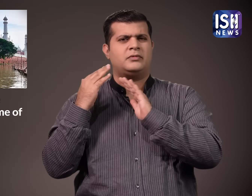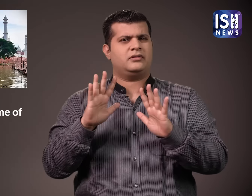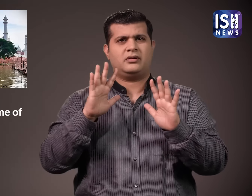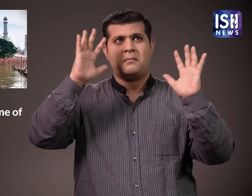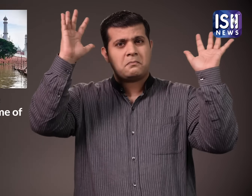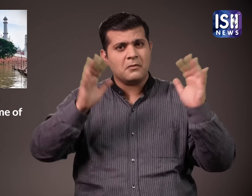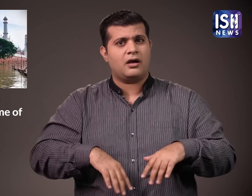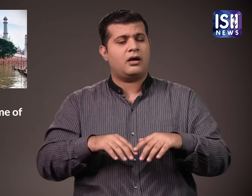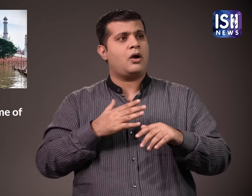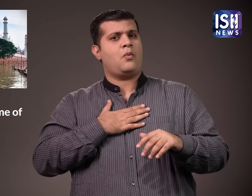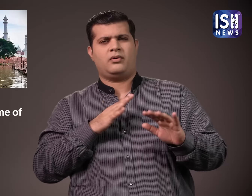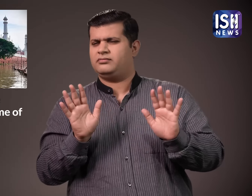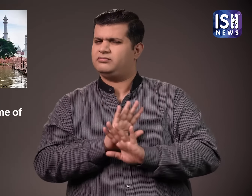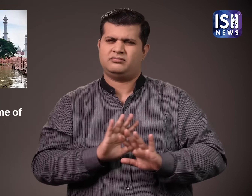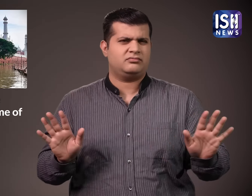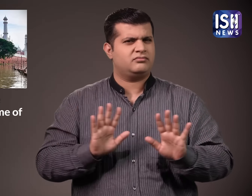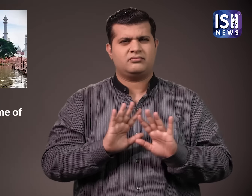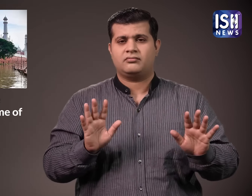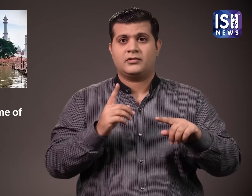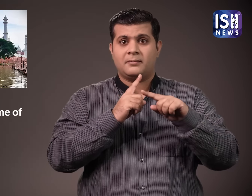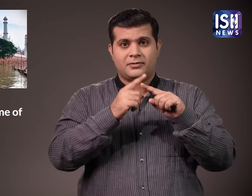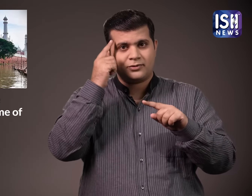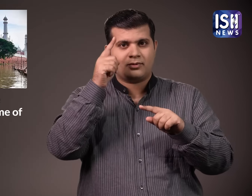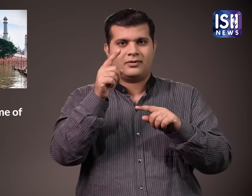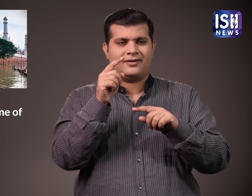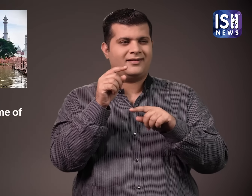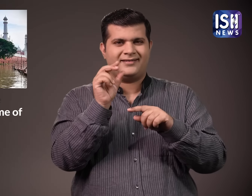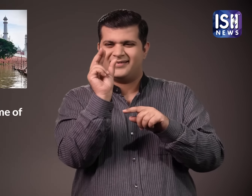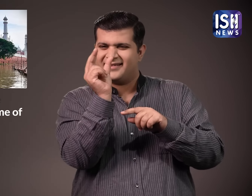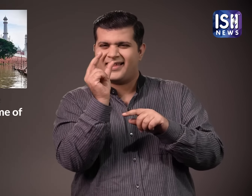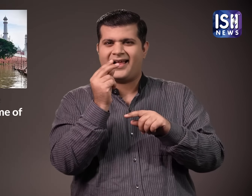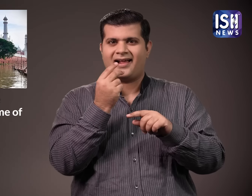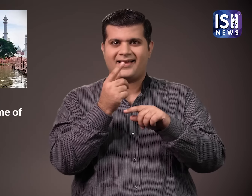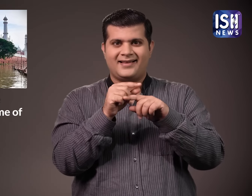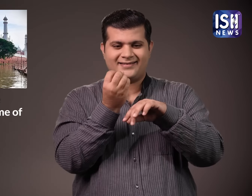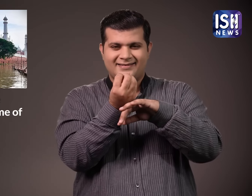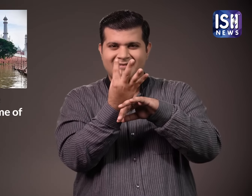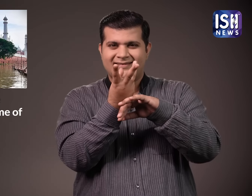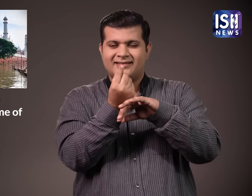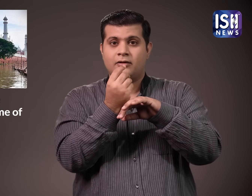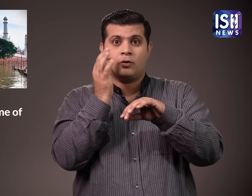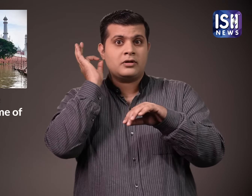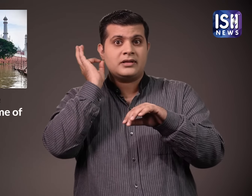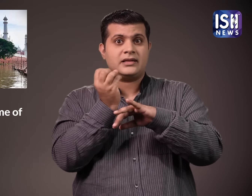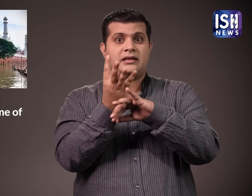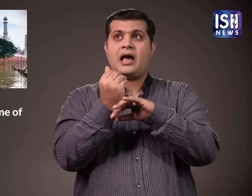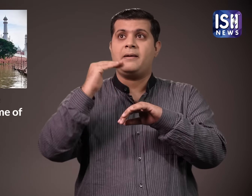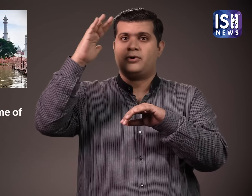There is no fear of the whole structure collapsing. The beautiful semi-precious stones engraved in the walls have become loose.